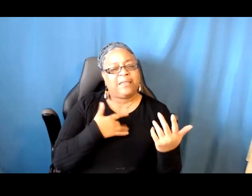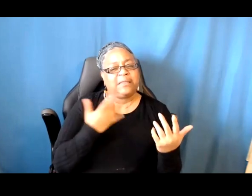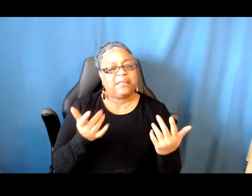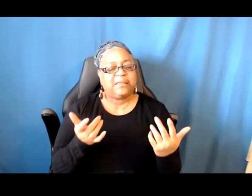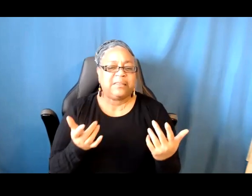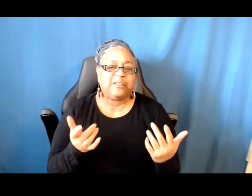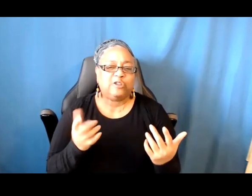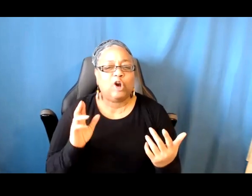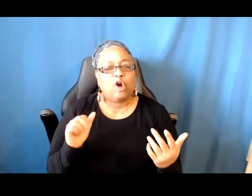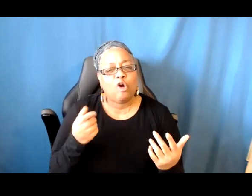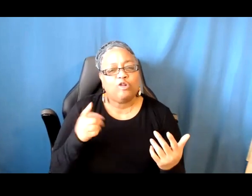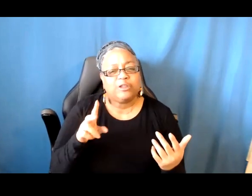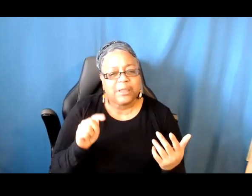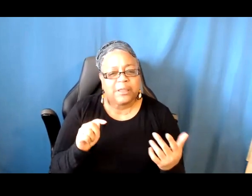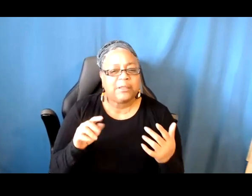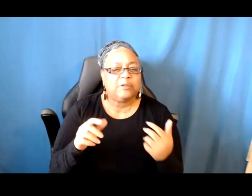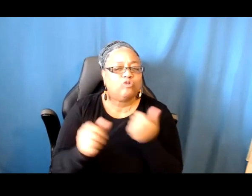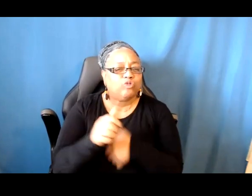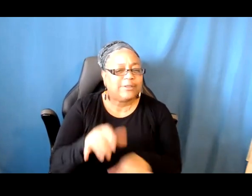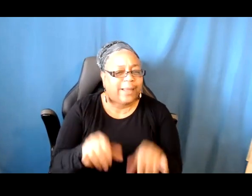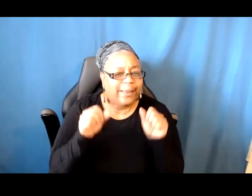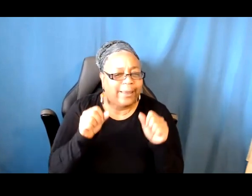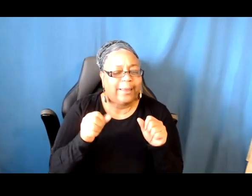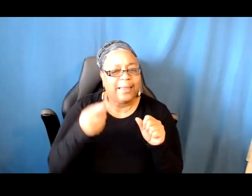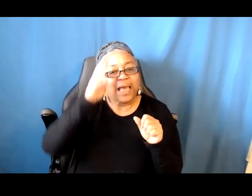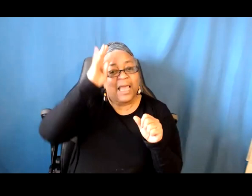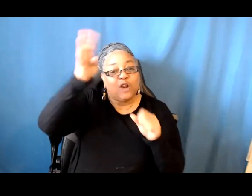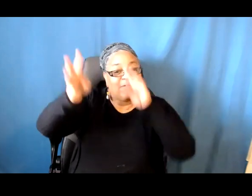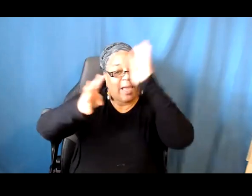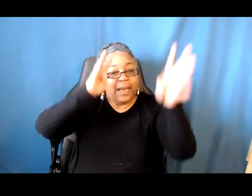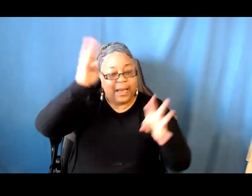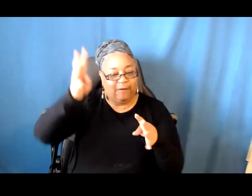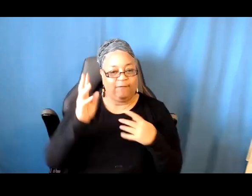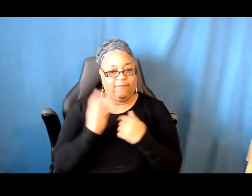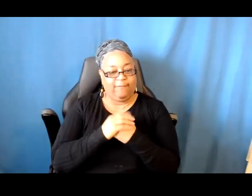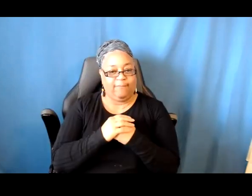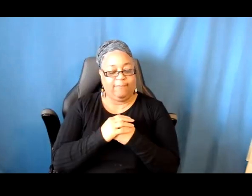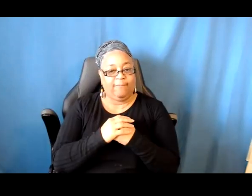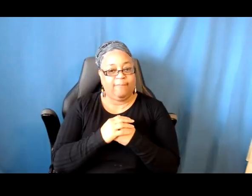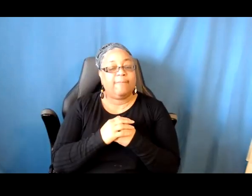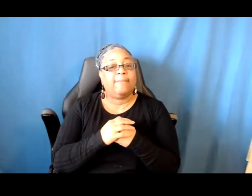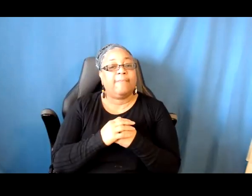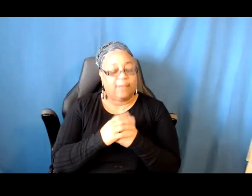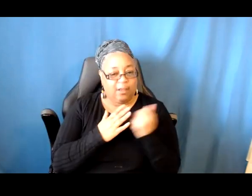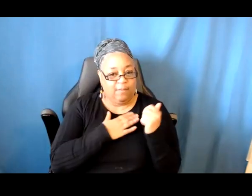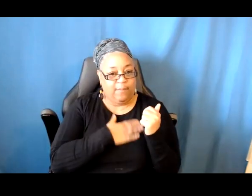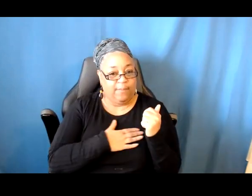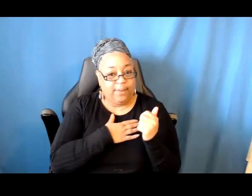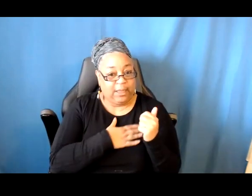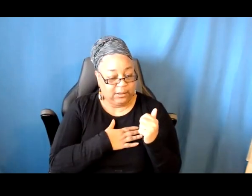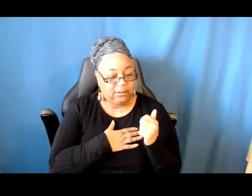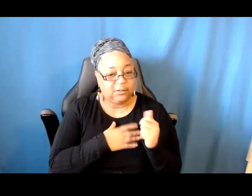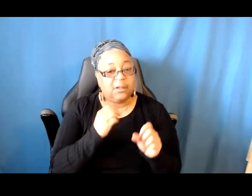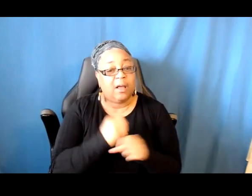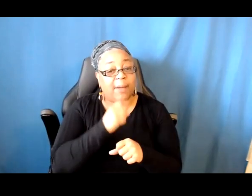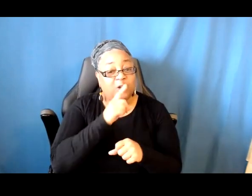urgent, risk-taking, innovative. That said, please be clear as much as